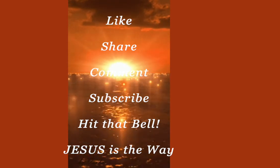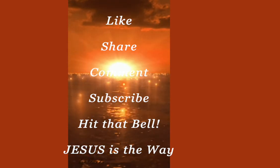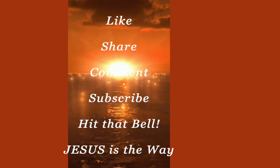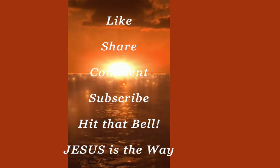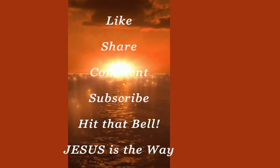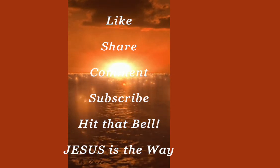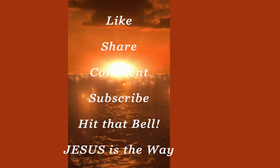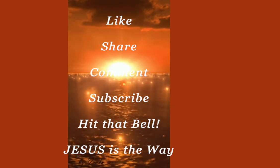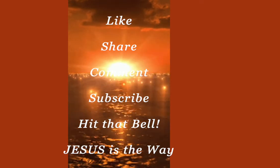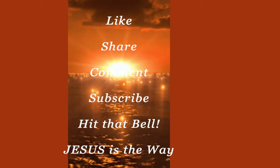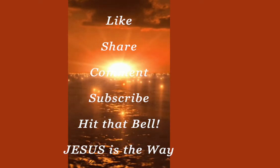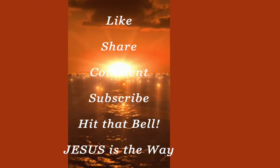Bye.